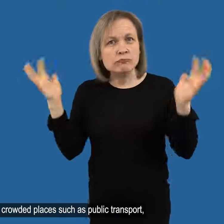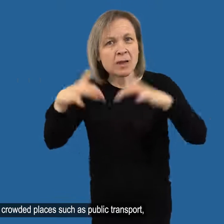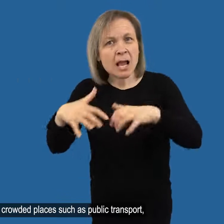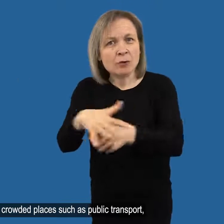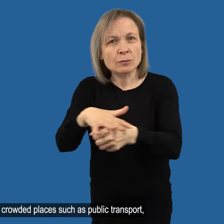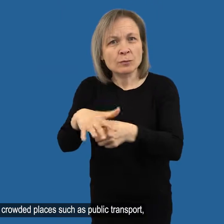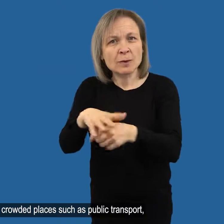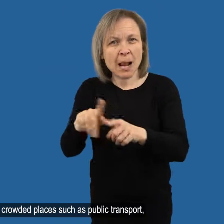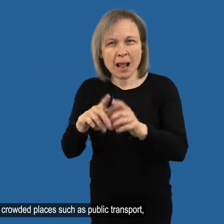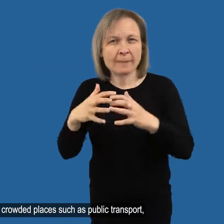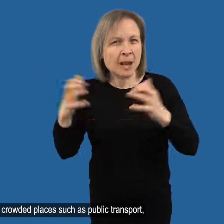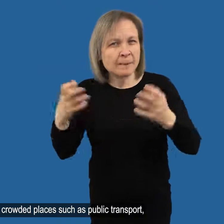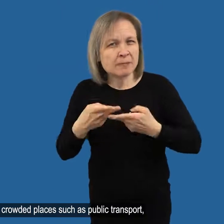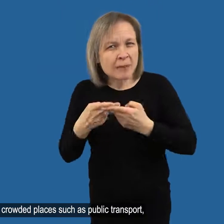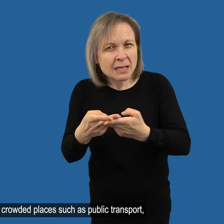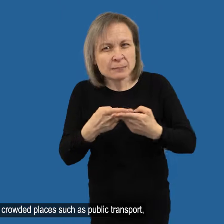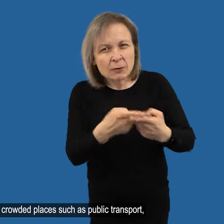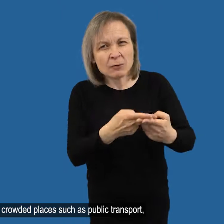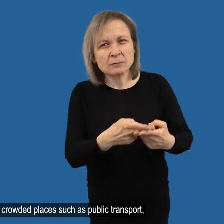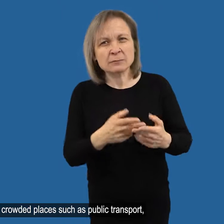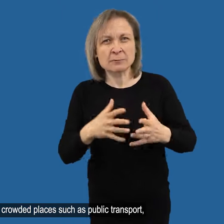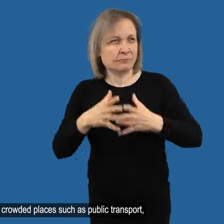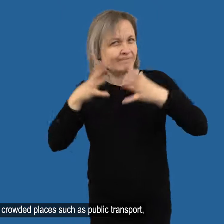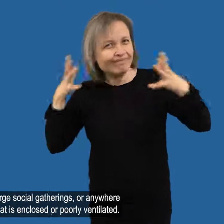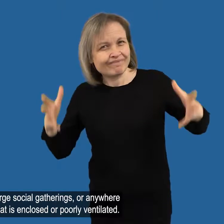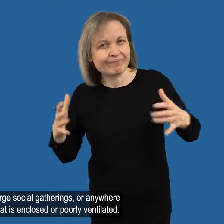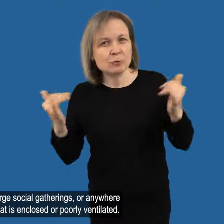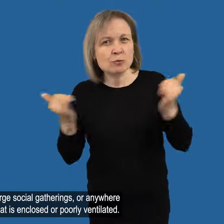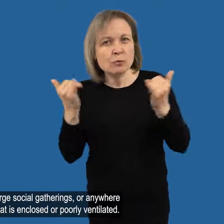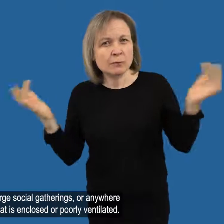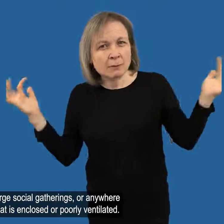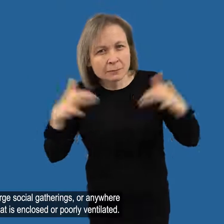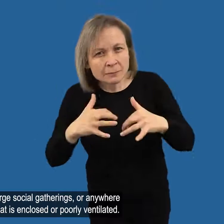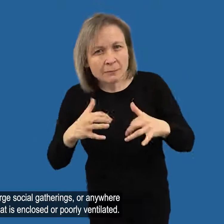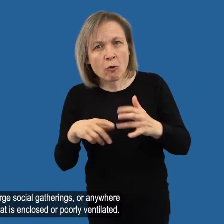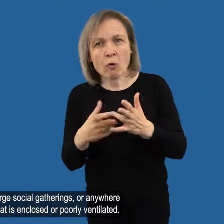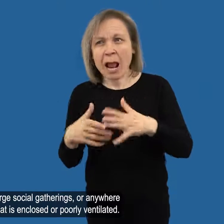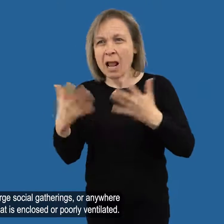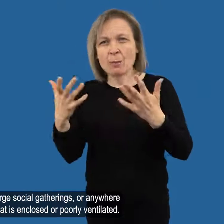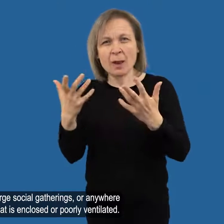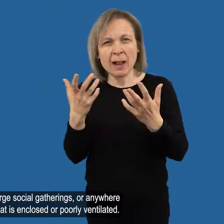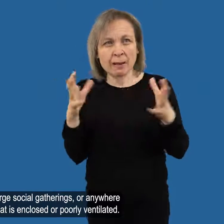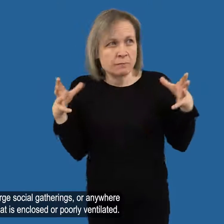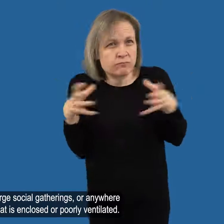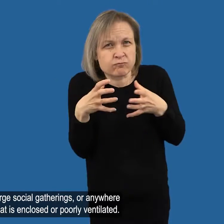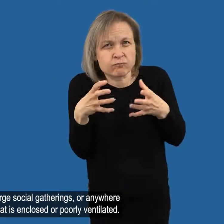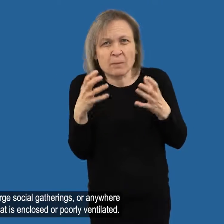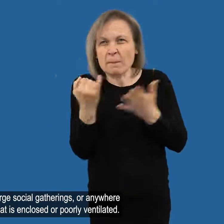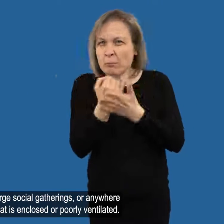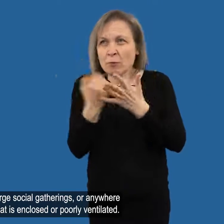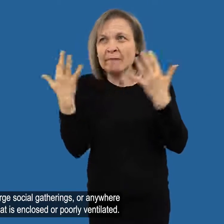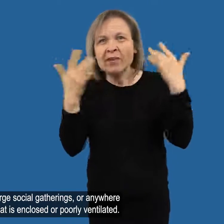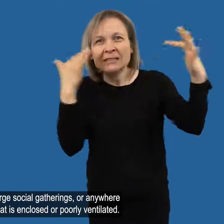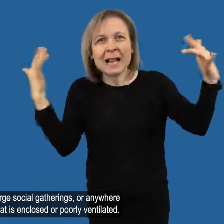Avoiding crowded places such as public transport, large social gatherings or anywhere that is enclosed or poorly